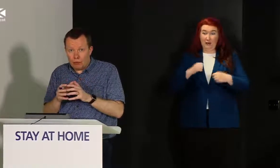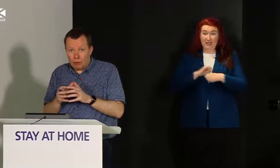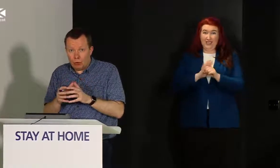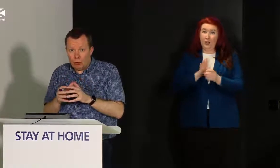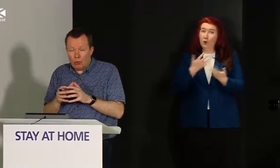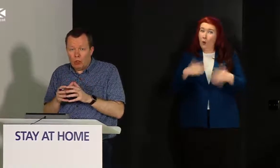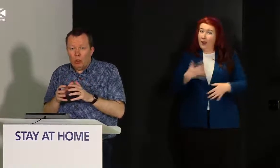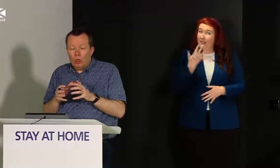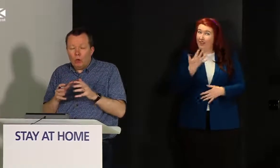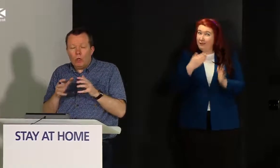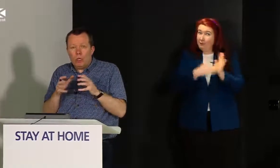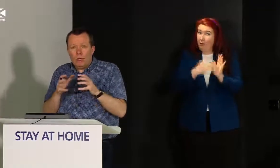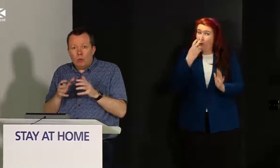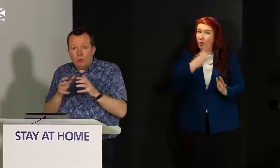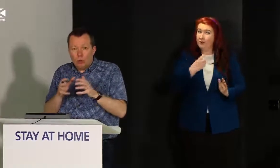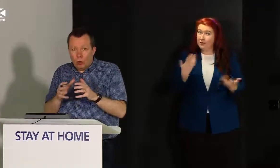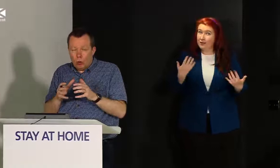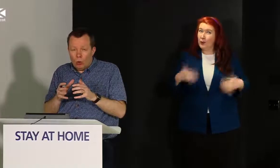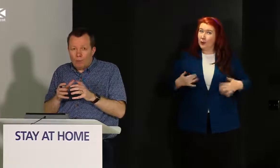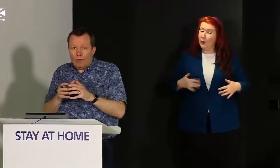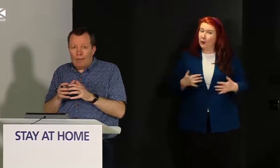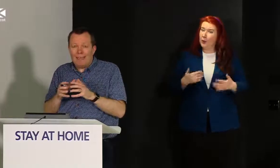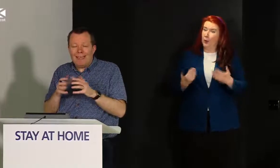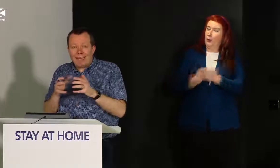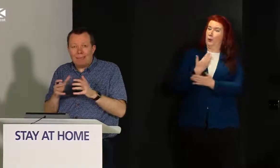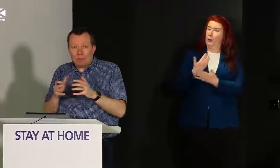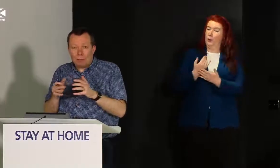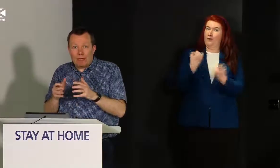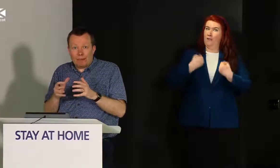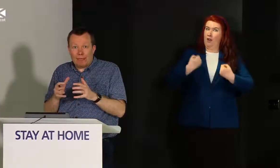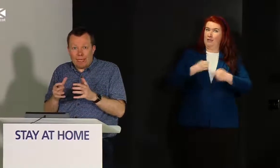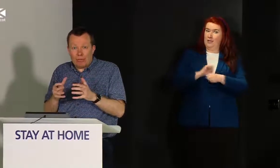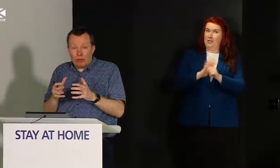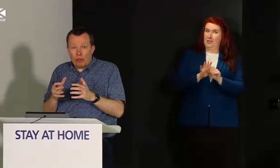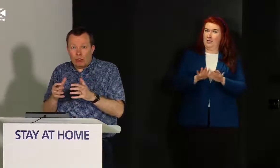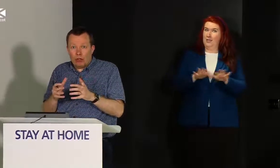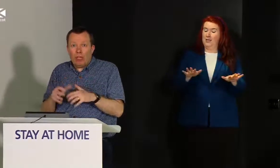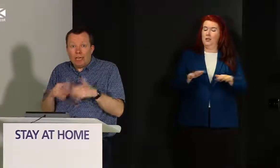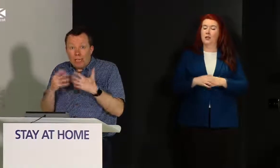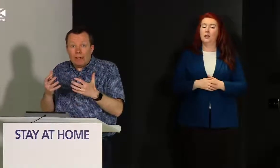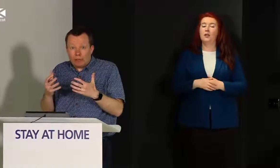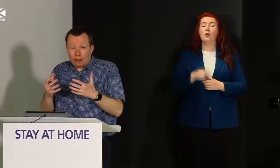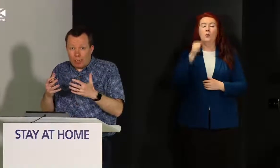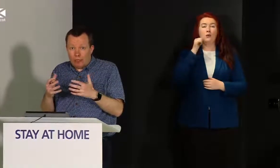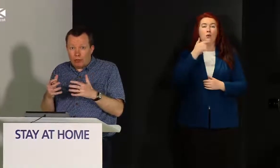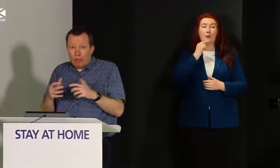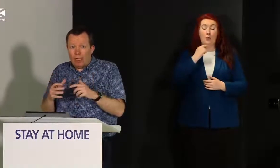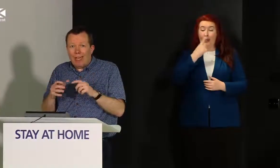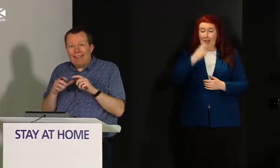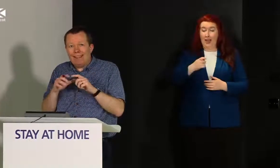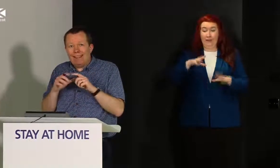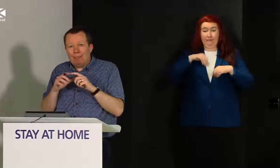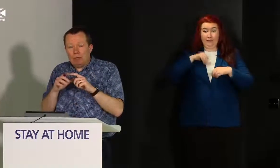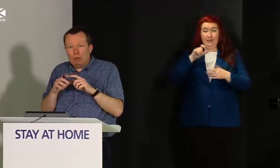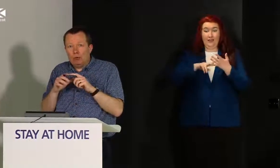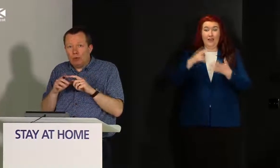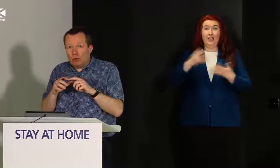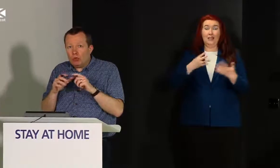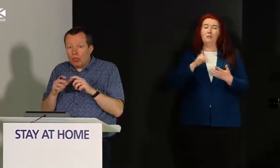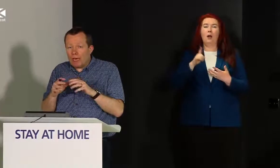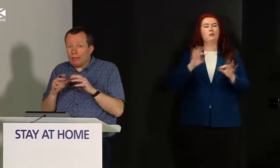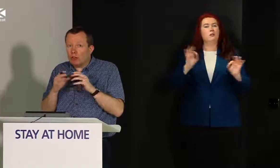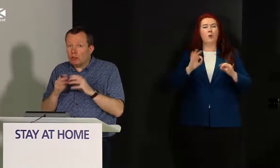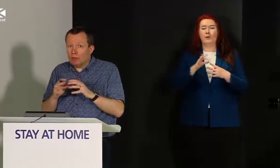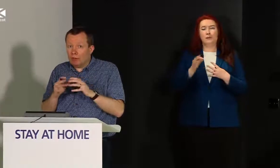months old we now know that asymptomatic carriage it is a challenge and people